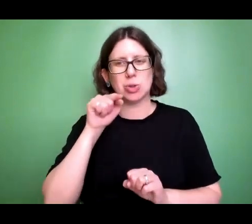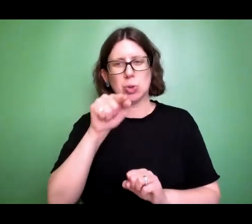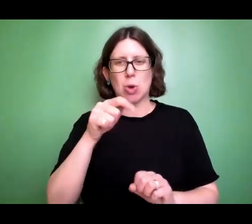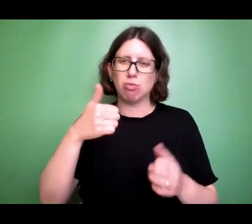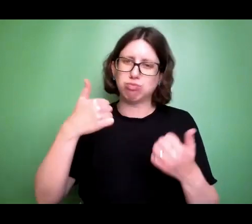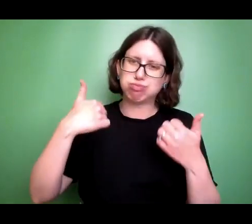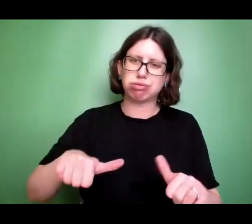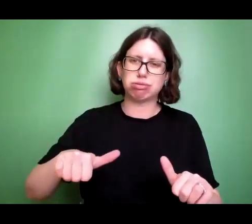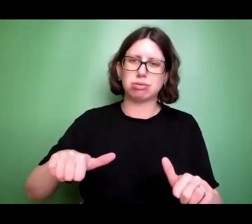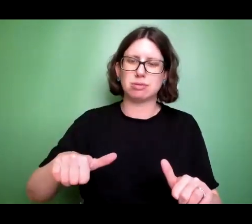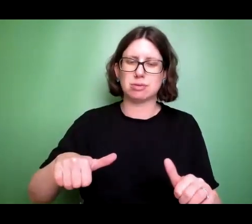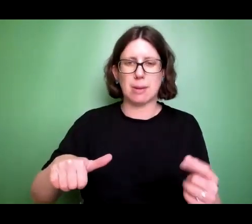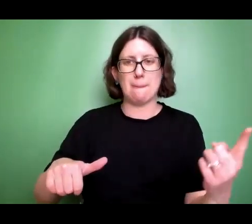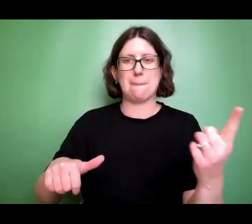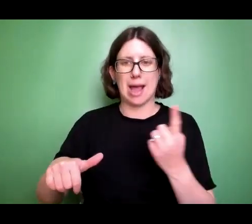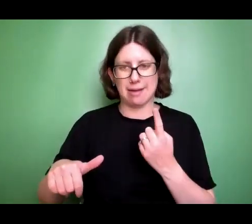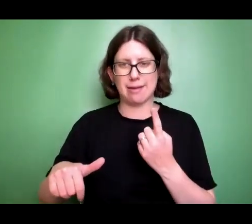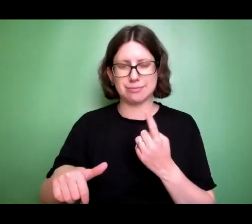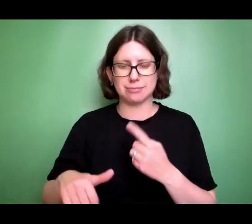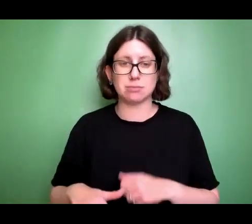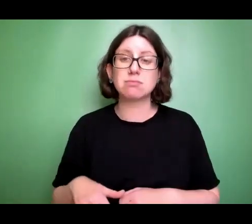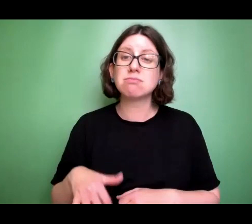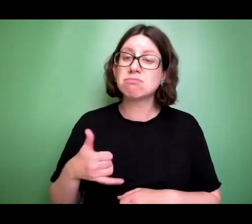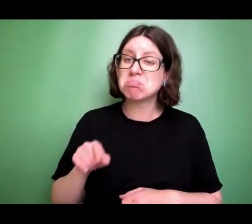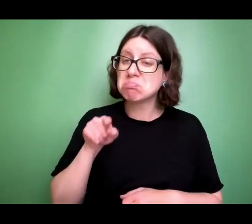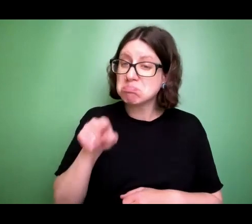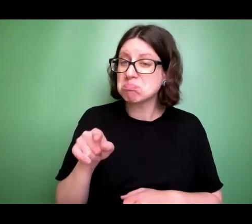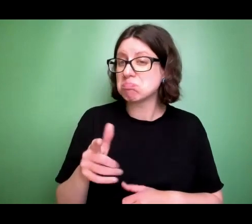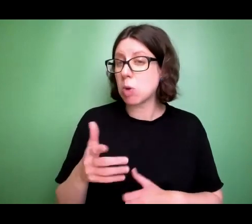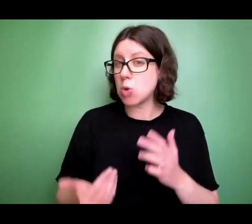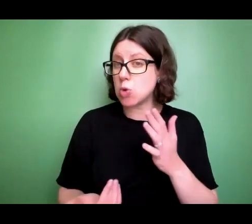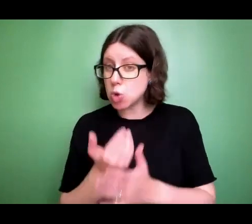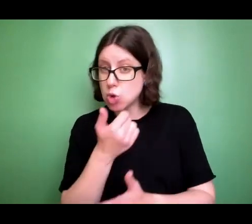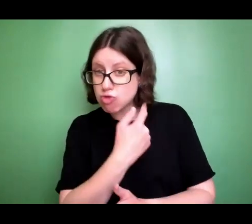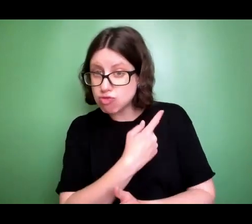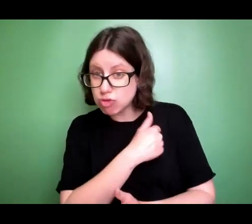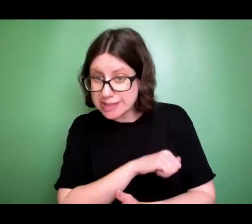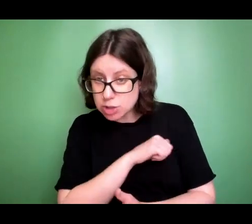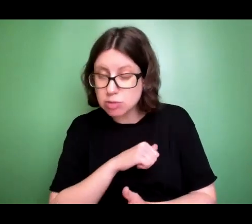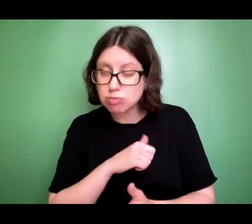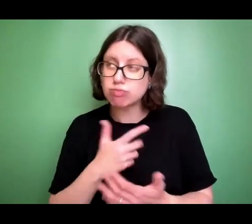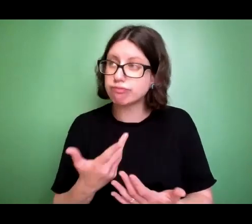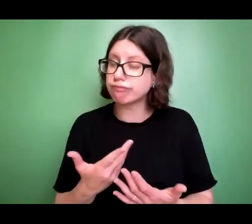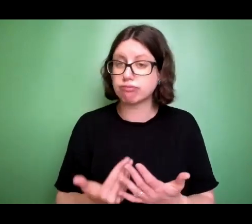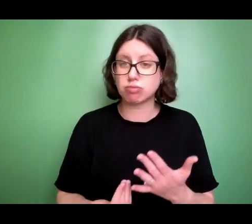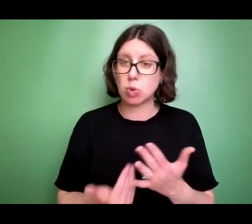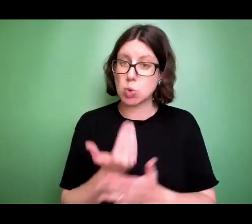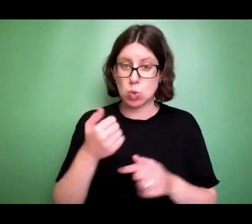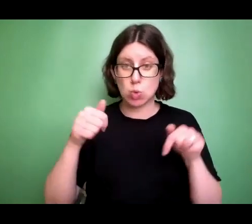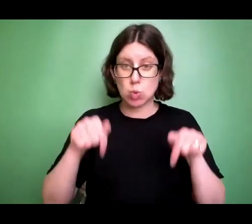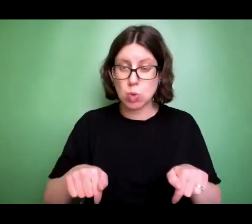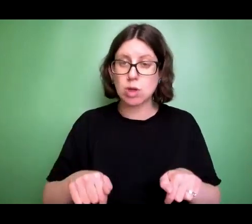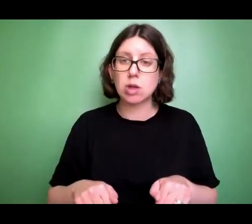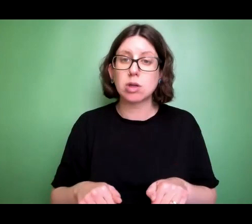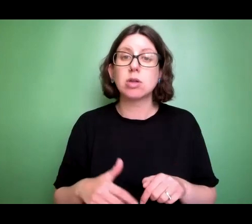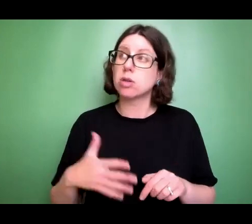So if you're here today and perhaps you're new to faith or new to church, a great way that we can come back to Him is to join